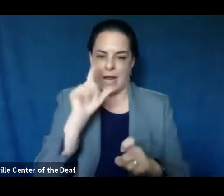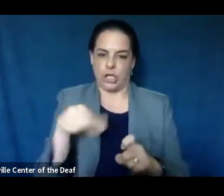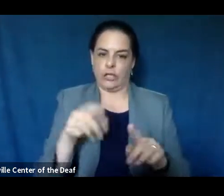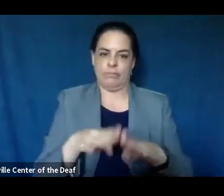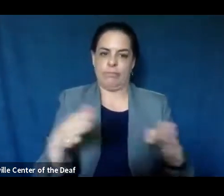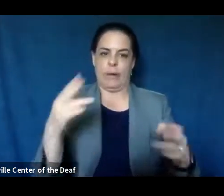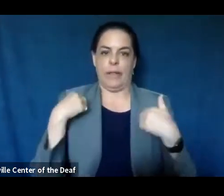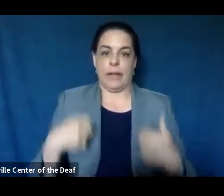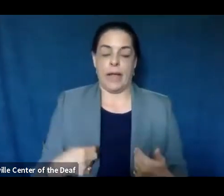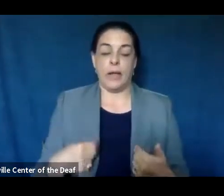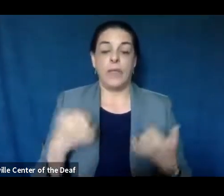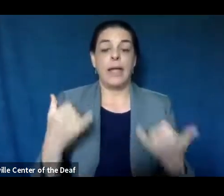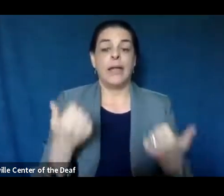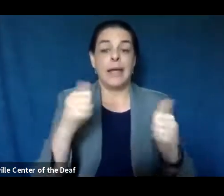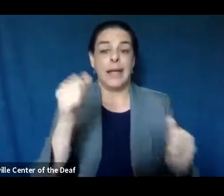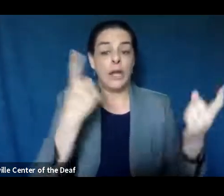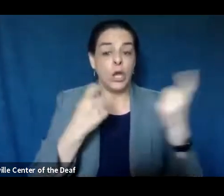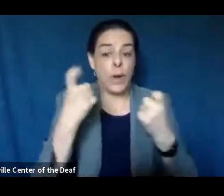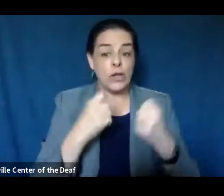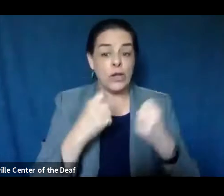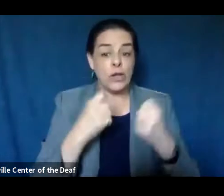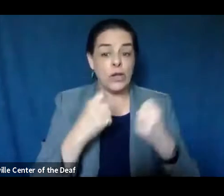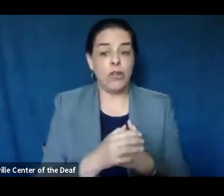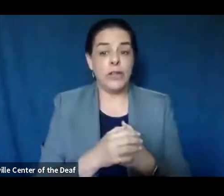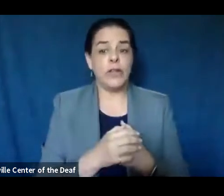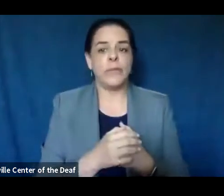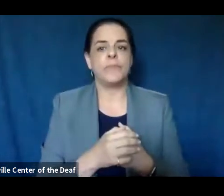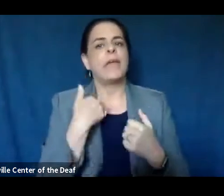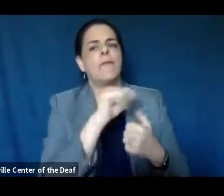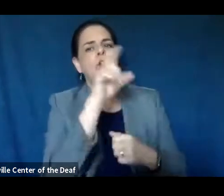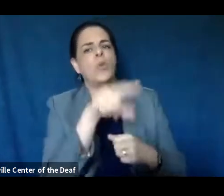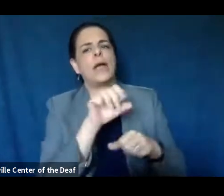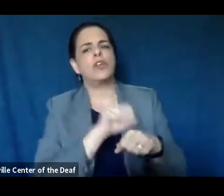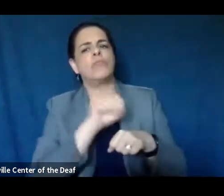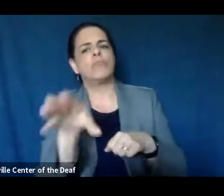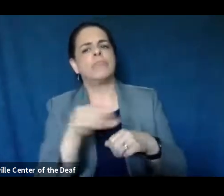questions now. Please go ahead and submit questions into the chat feature.